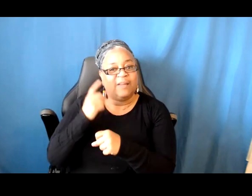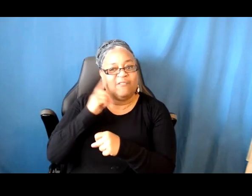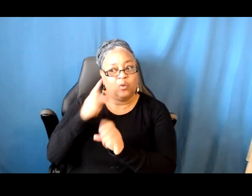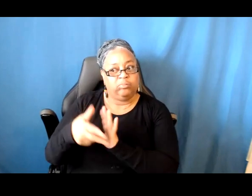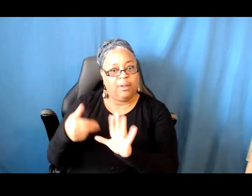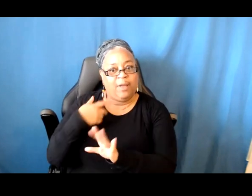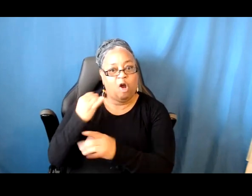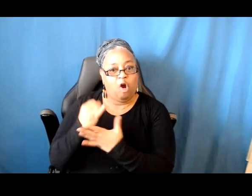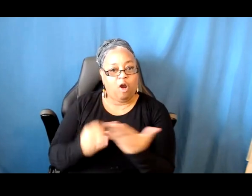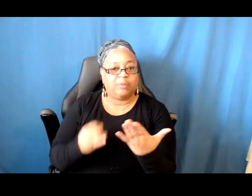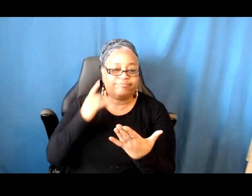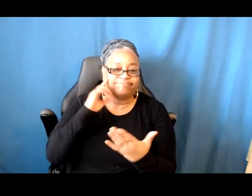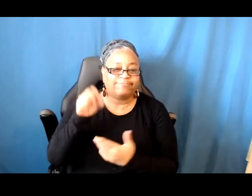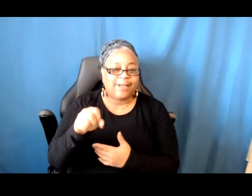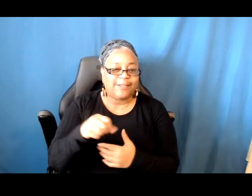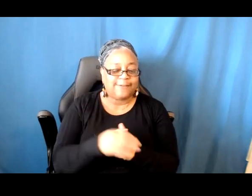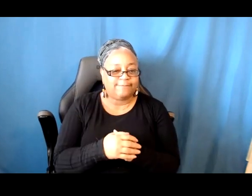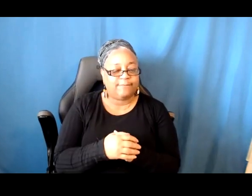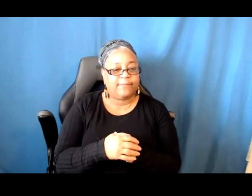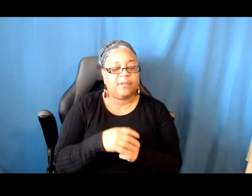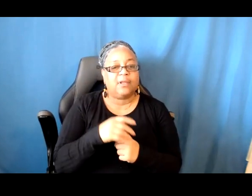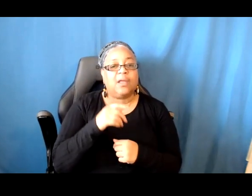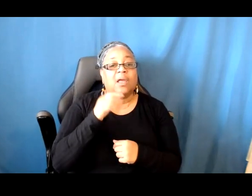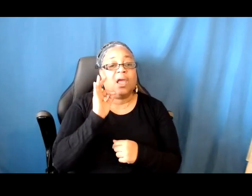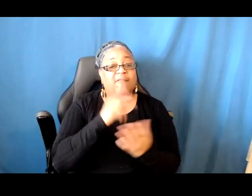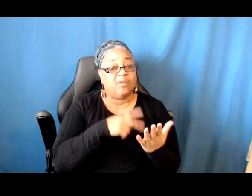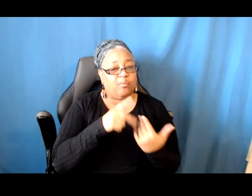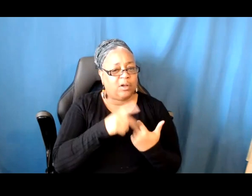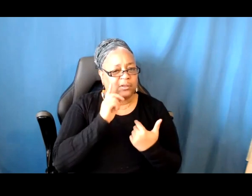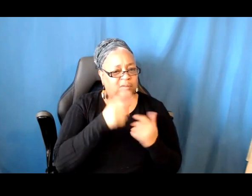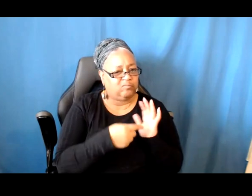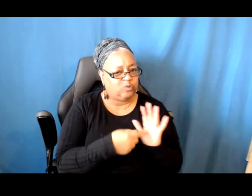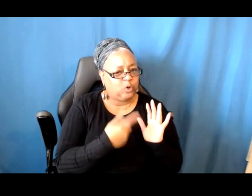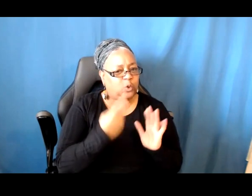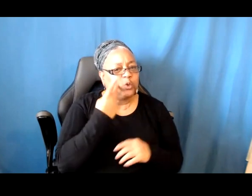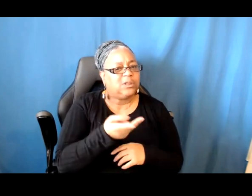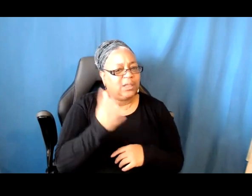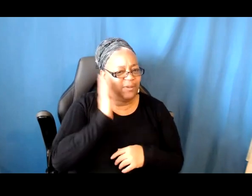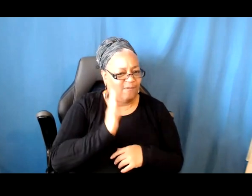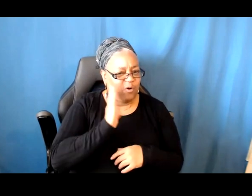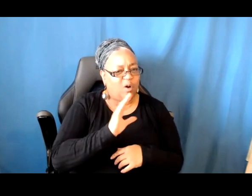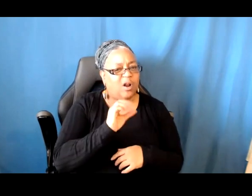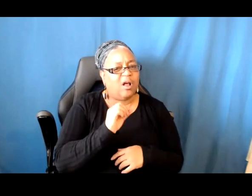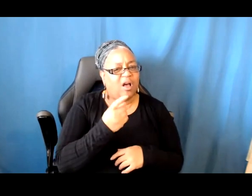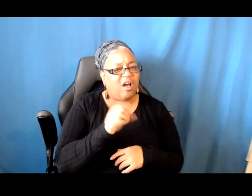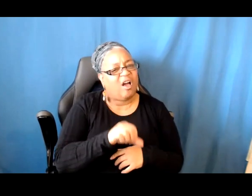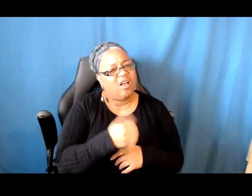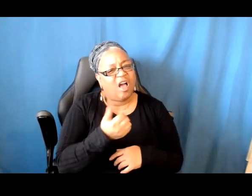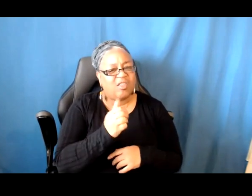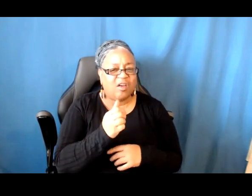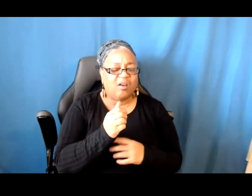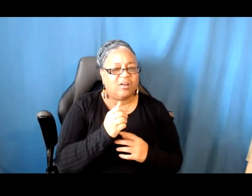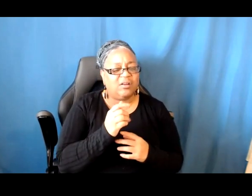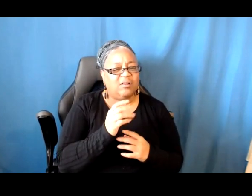All right, if the project has been shown in other forums and publicly workshopped before, but it still hasn't had a premiere, is it